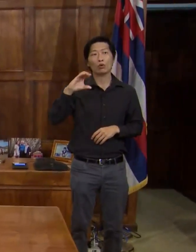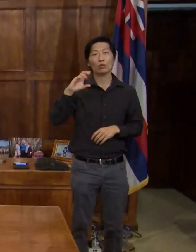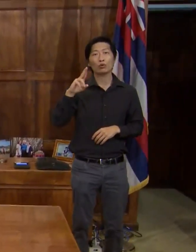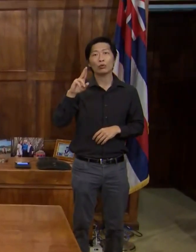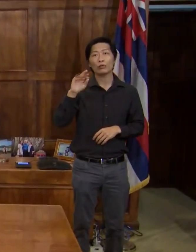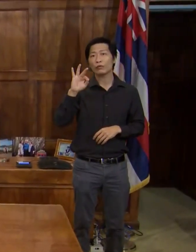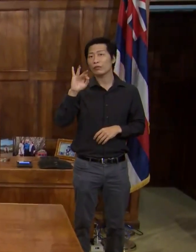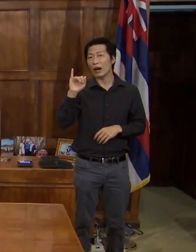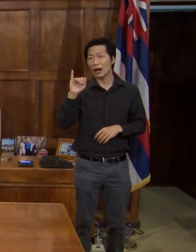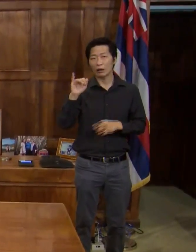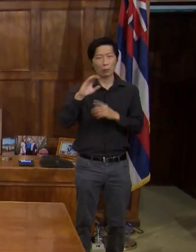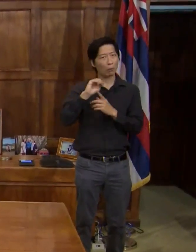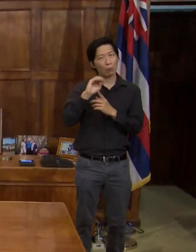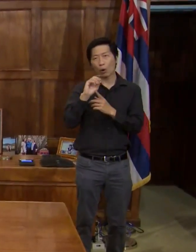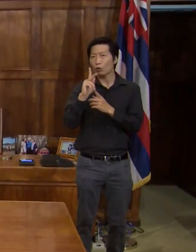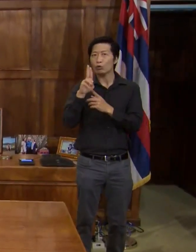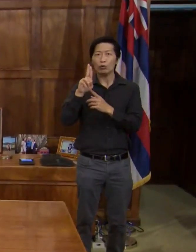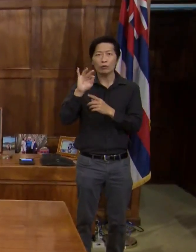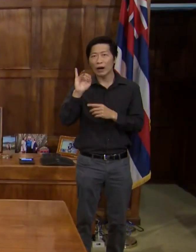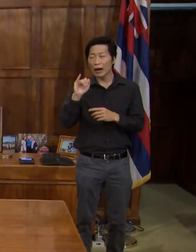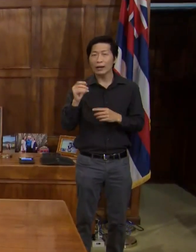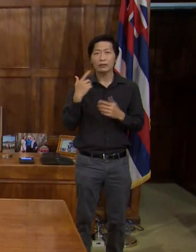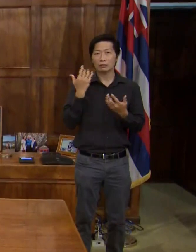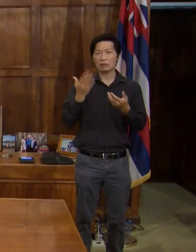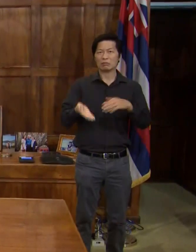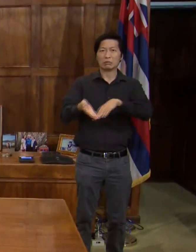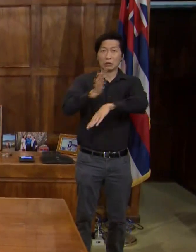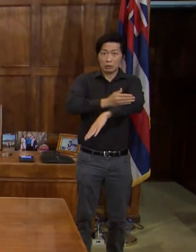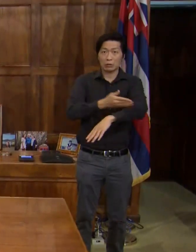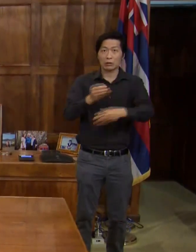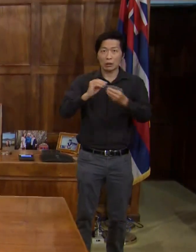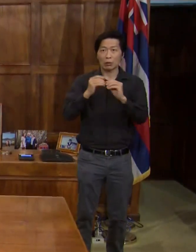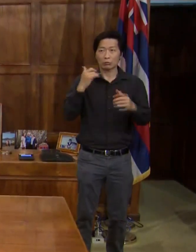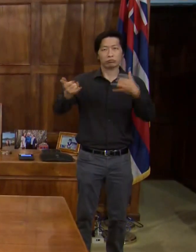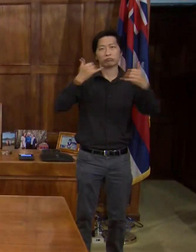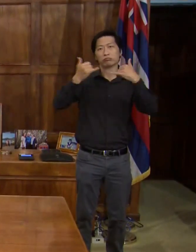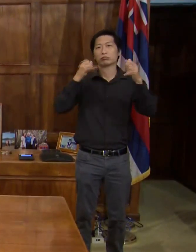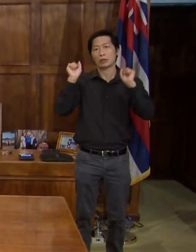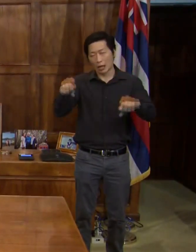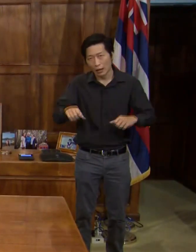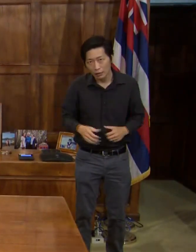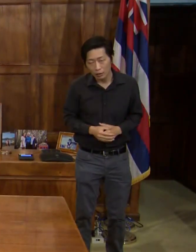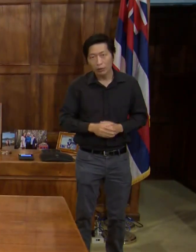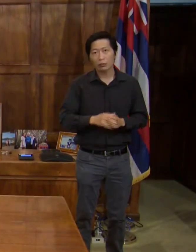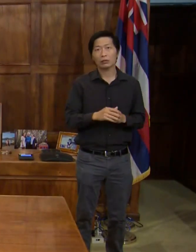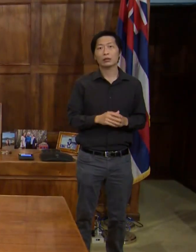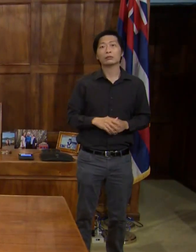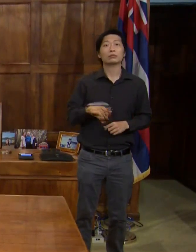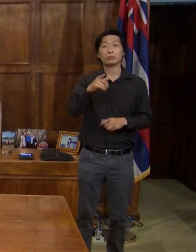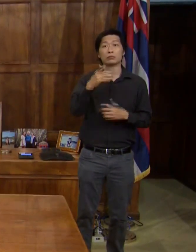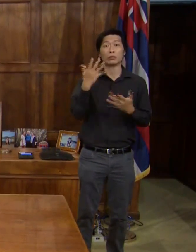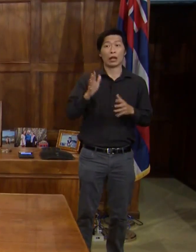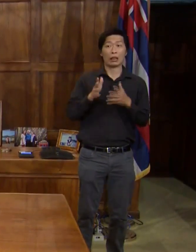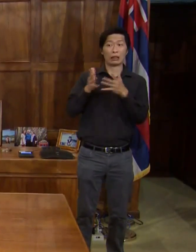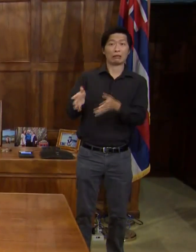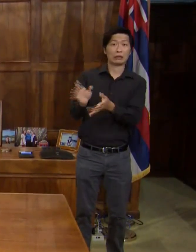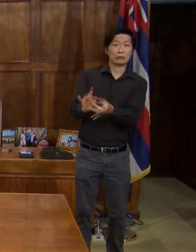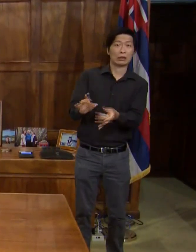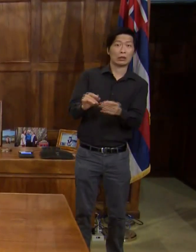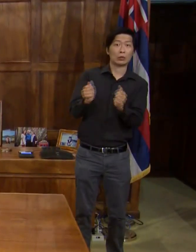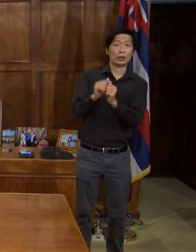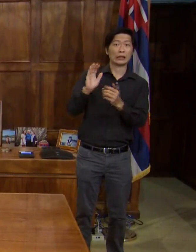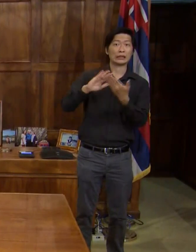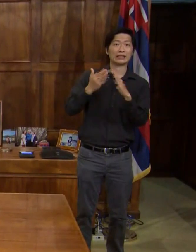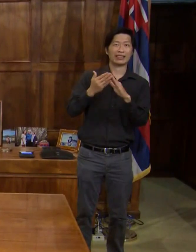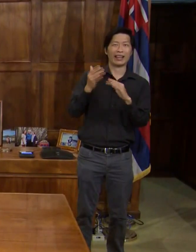the number of people that are on the line to answer your call. So if you left a message with the city